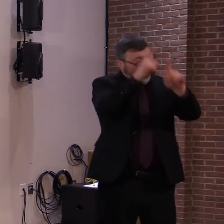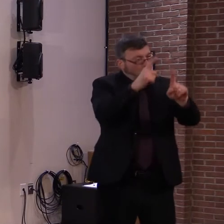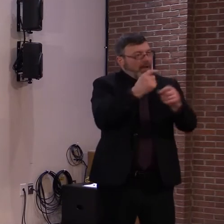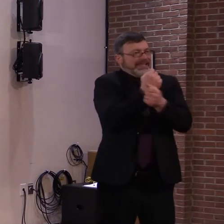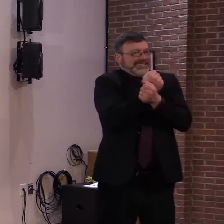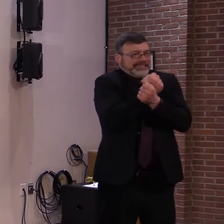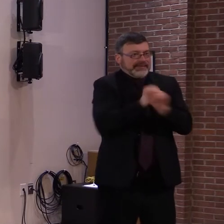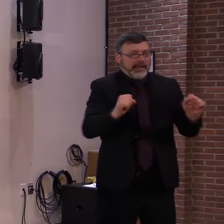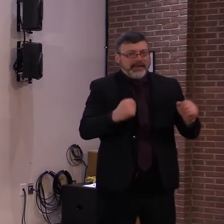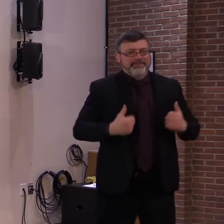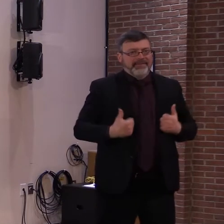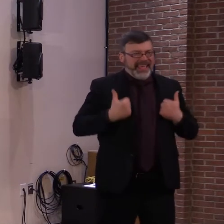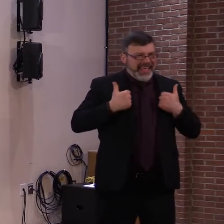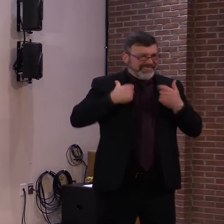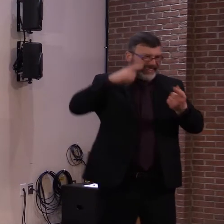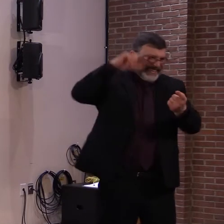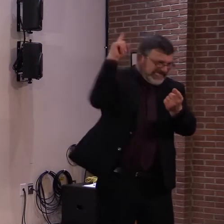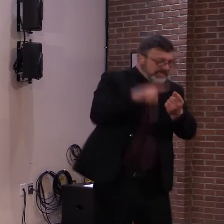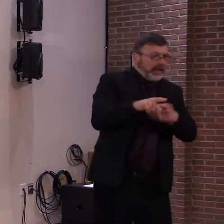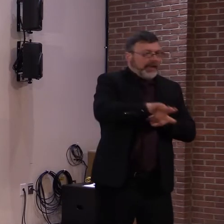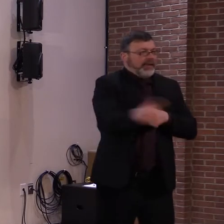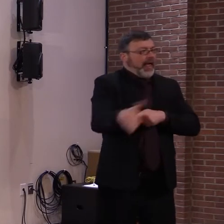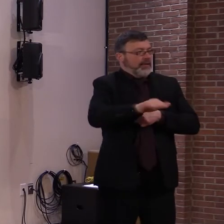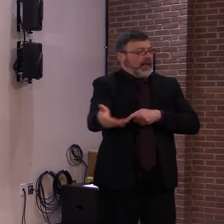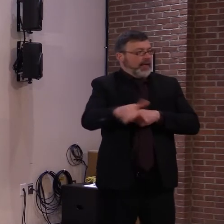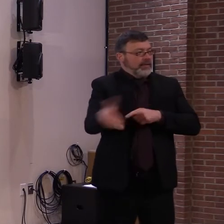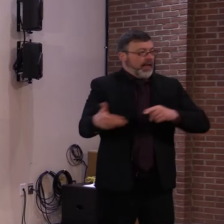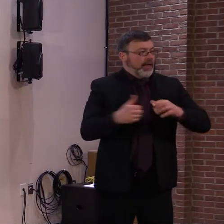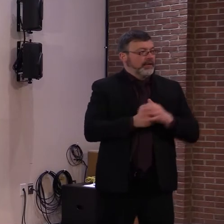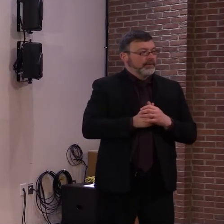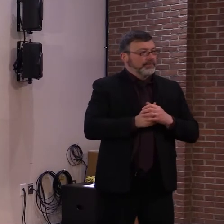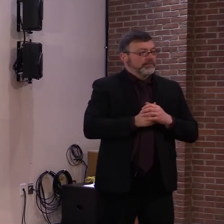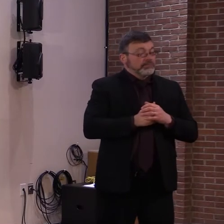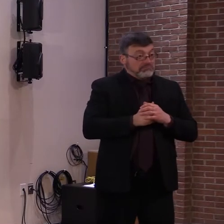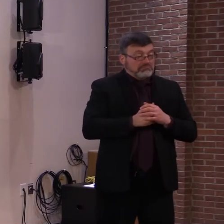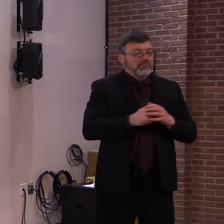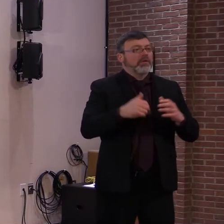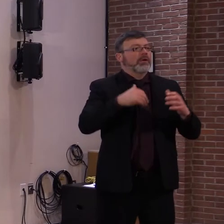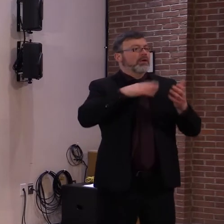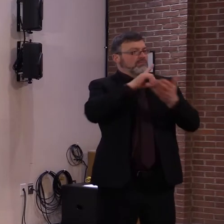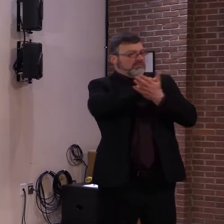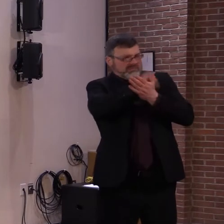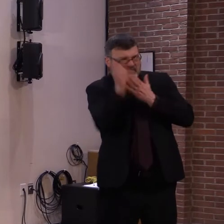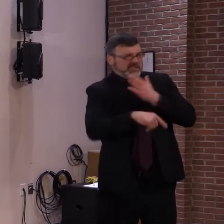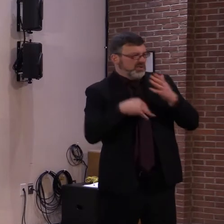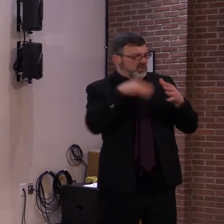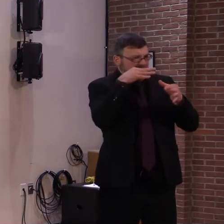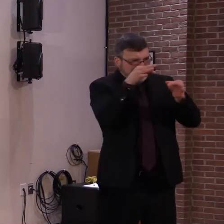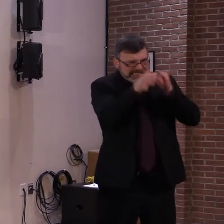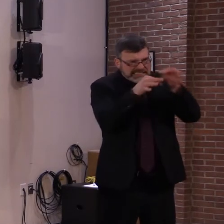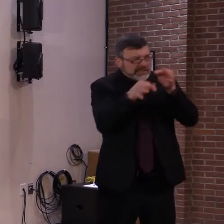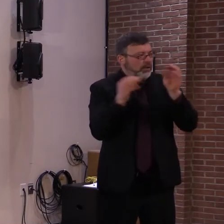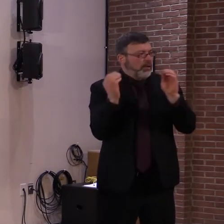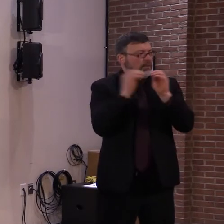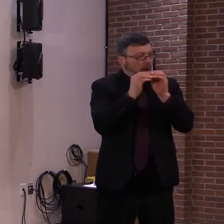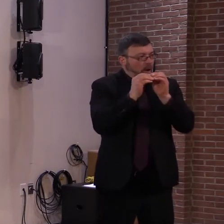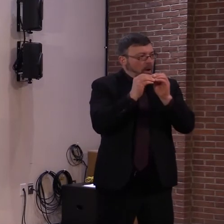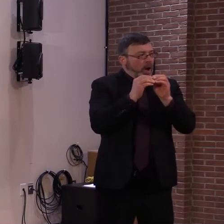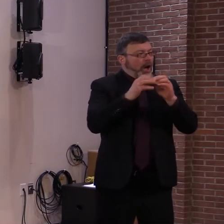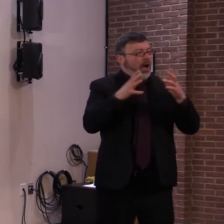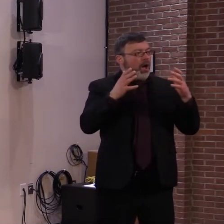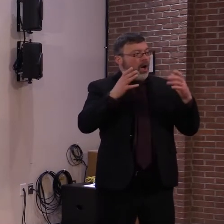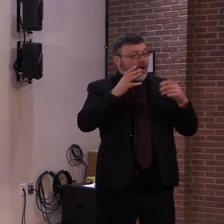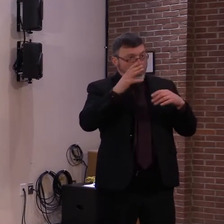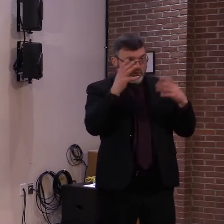As I said, we'll have more information in the days and weeks ahead, including information about vaccine locations around the state